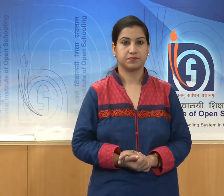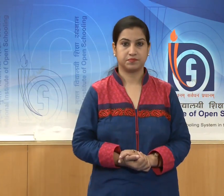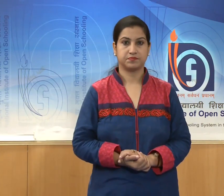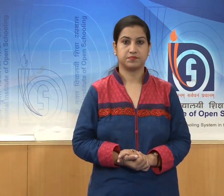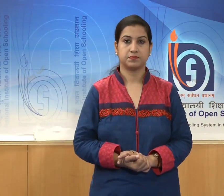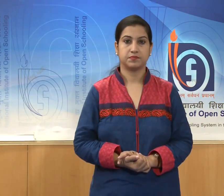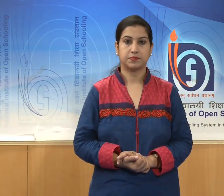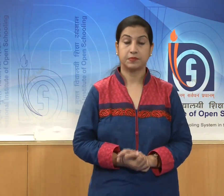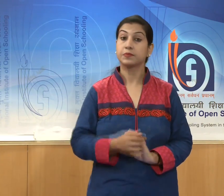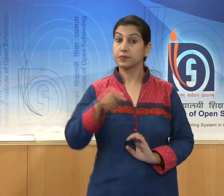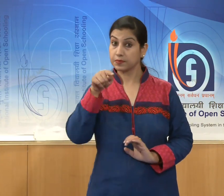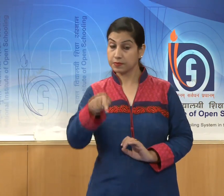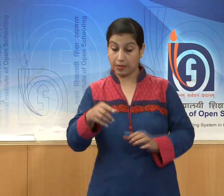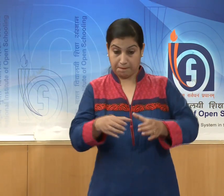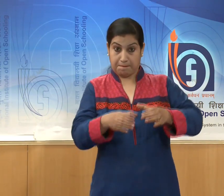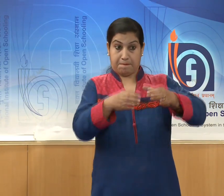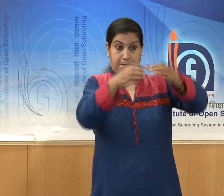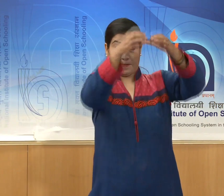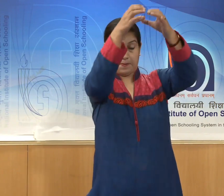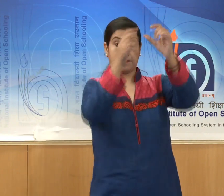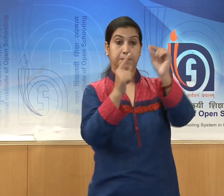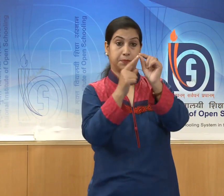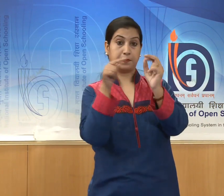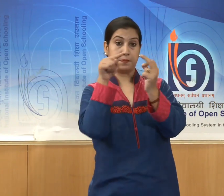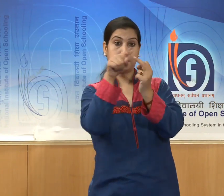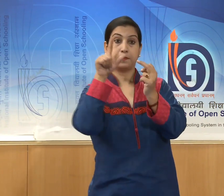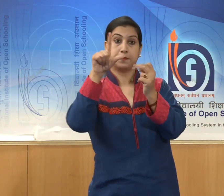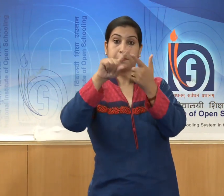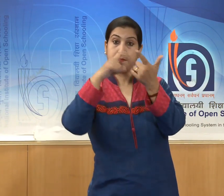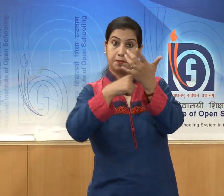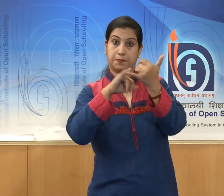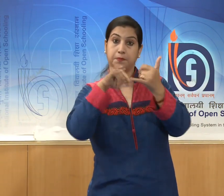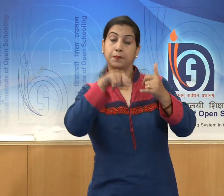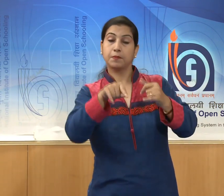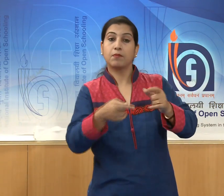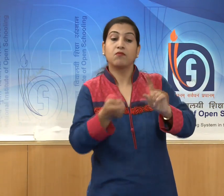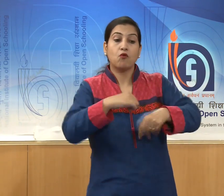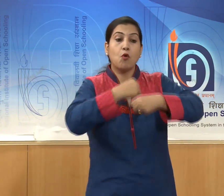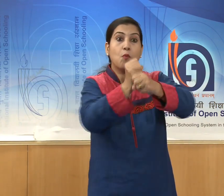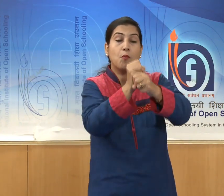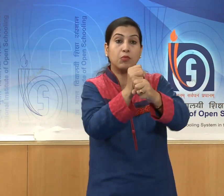These pillars consist of three parts.